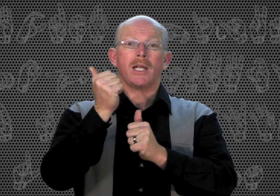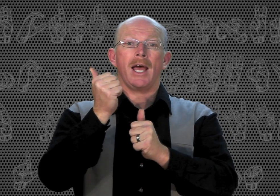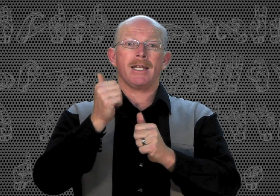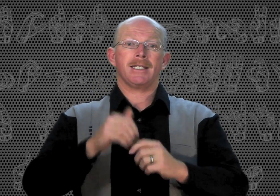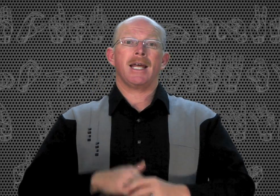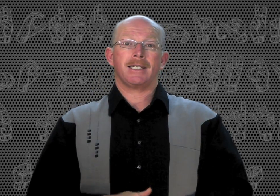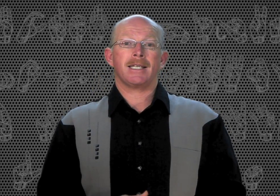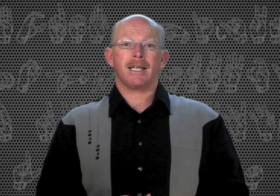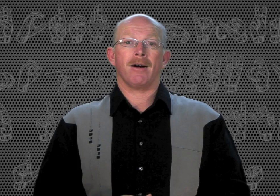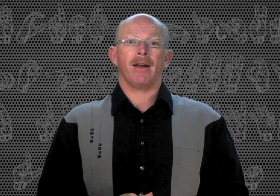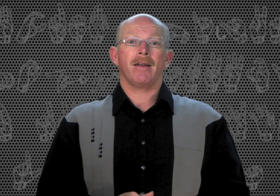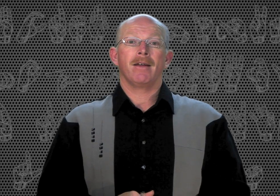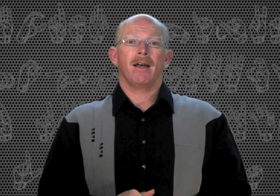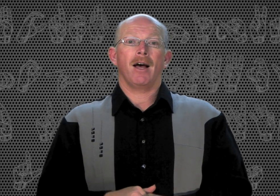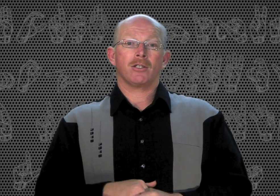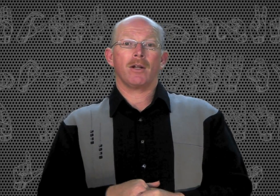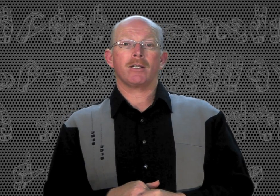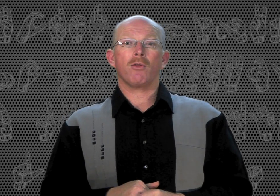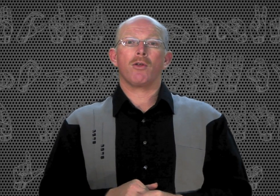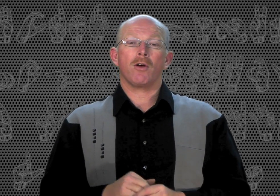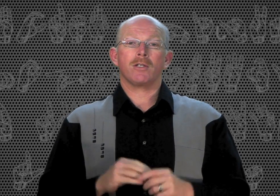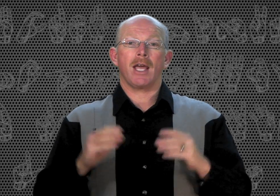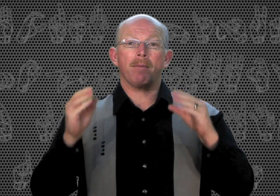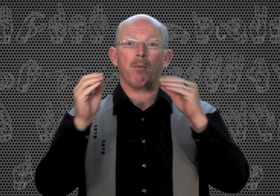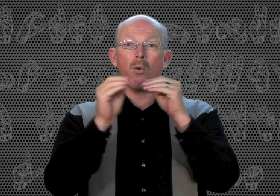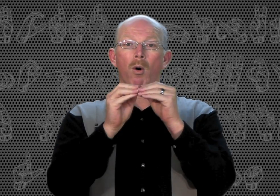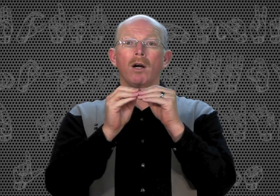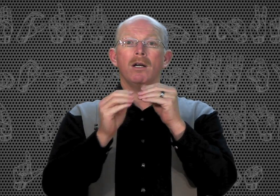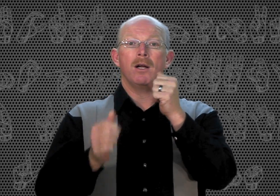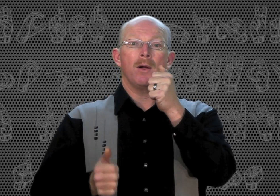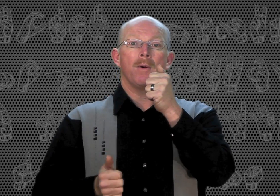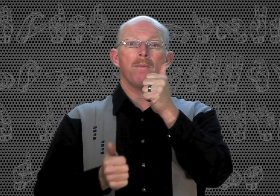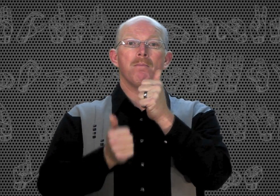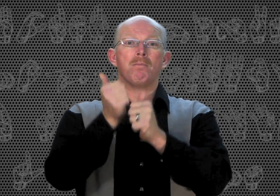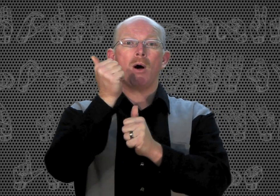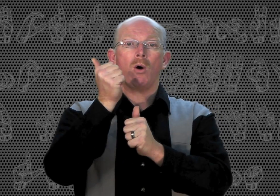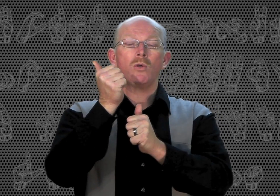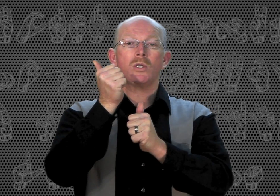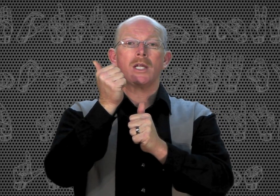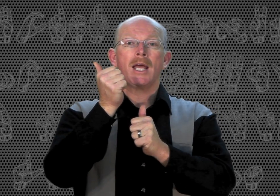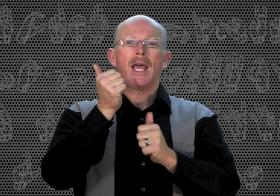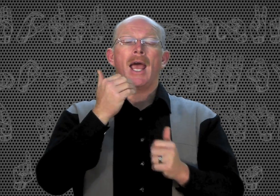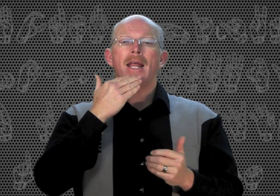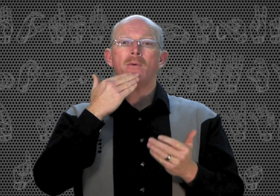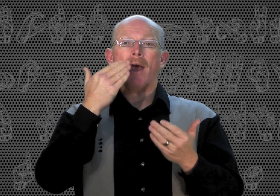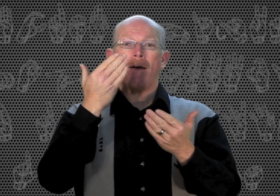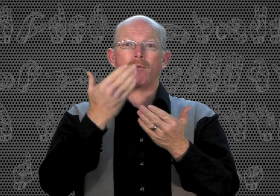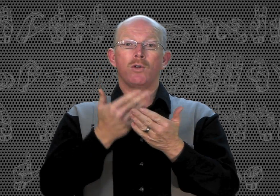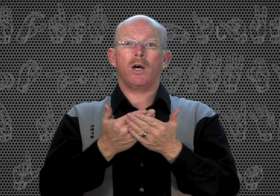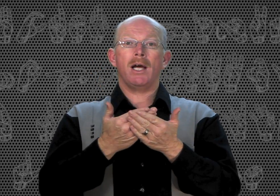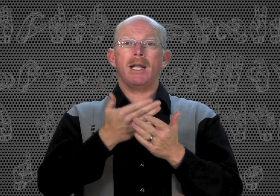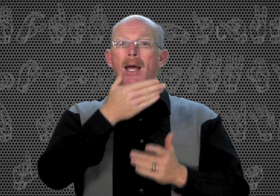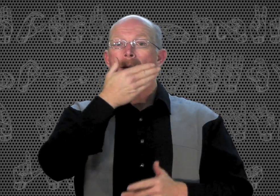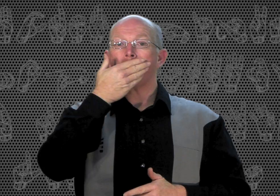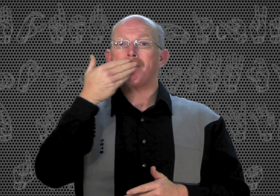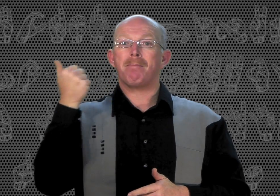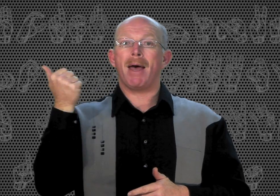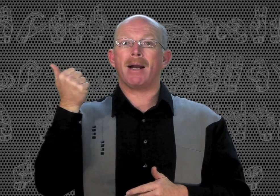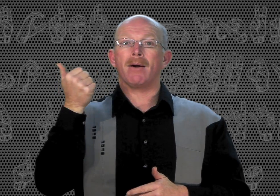as necessary. So let's go through those again. More. Most. And then we have good, better,